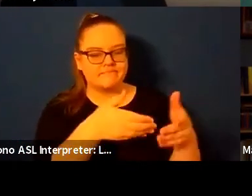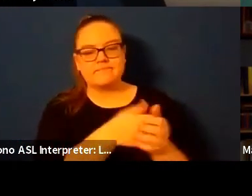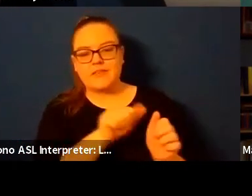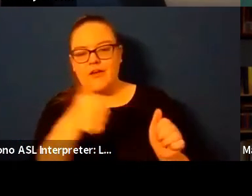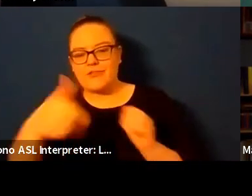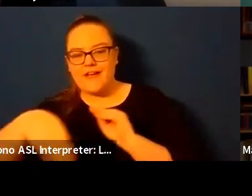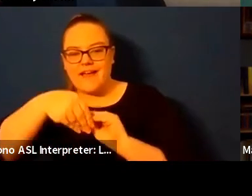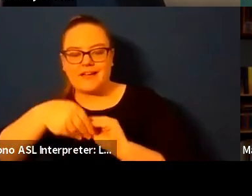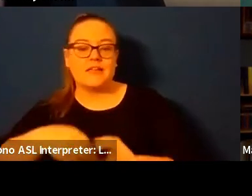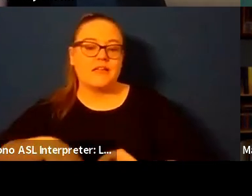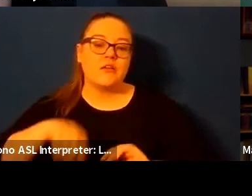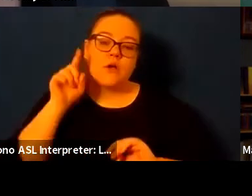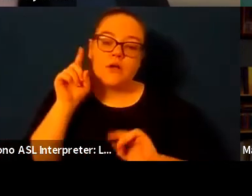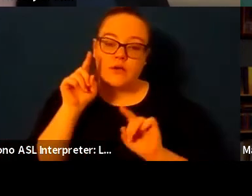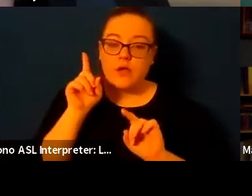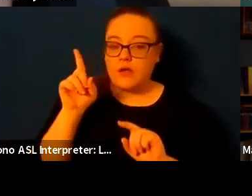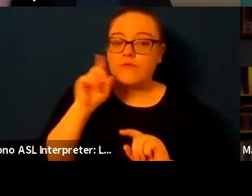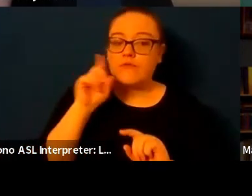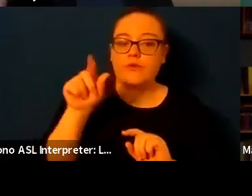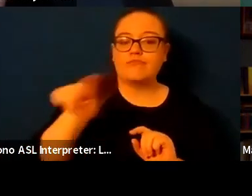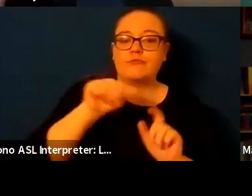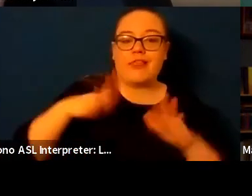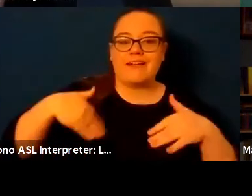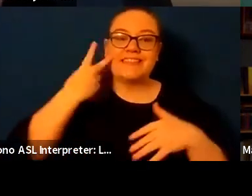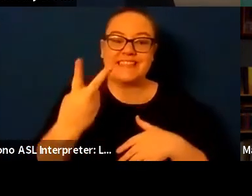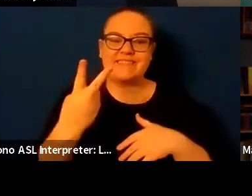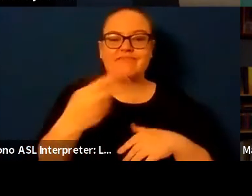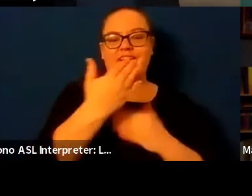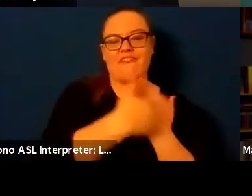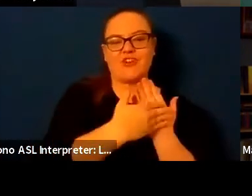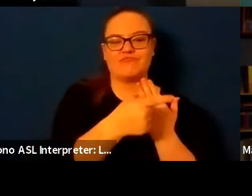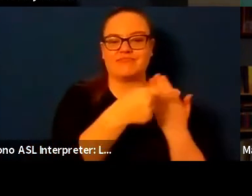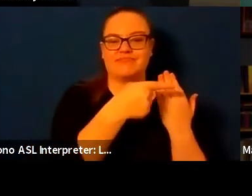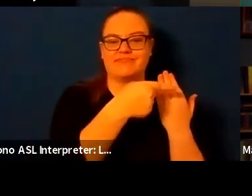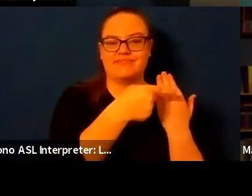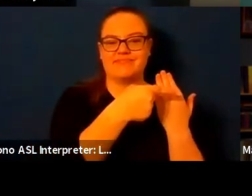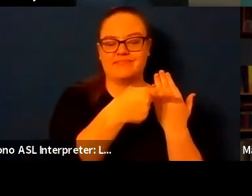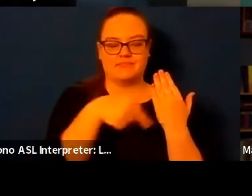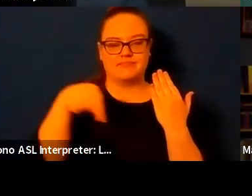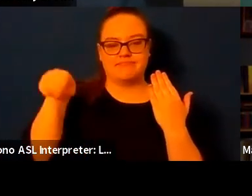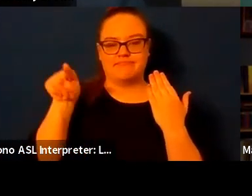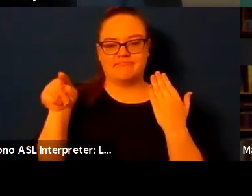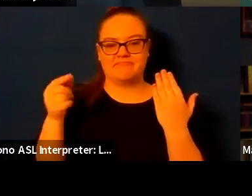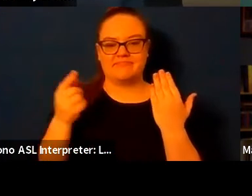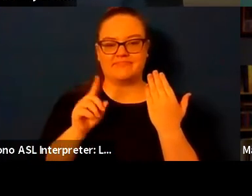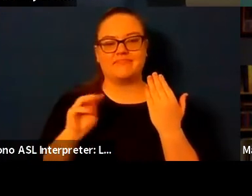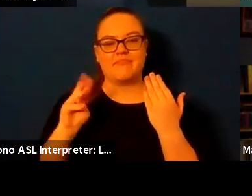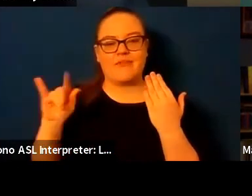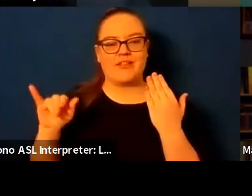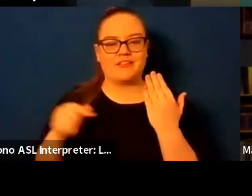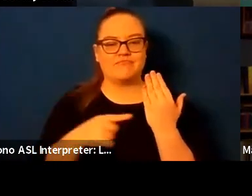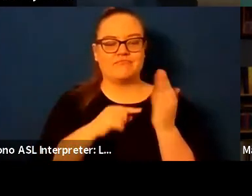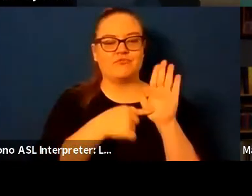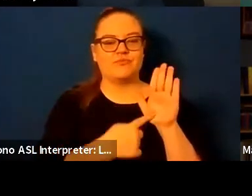book um this is what's on the cover and it's a door knocker of a hand